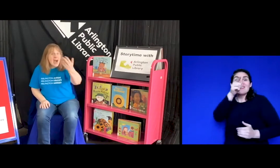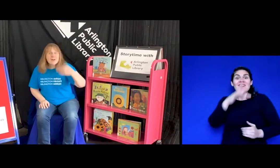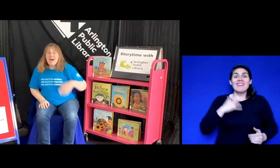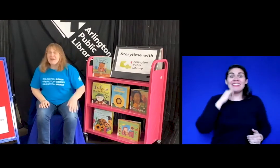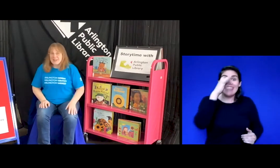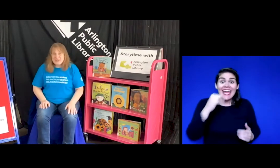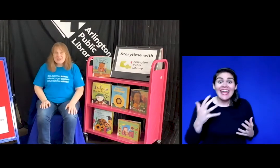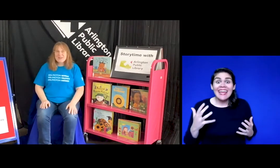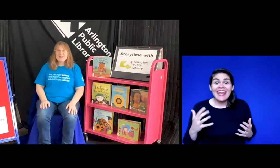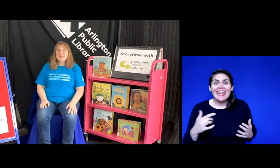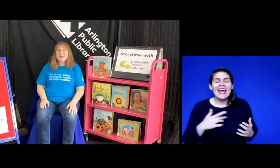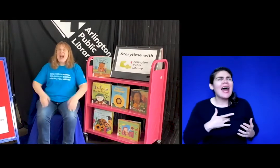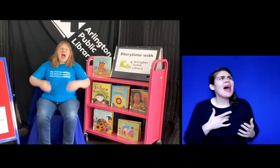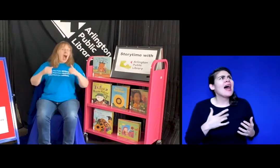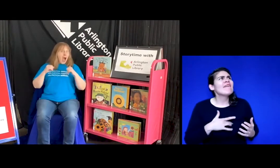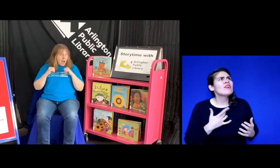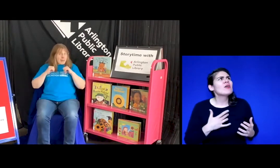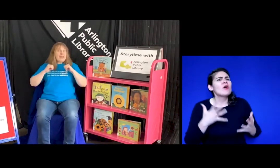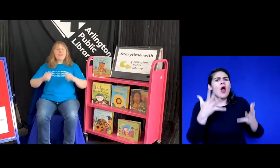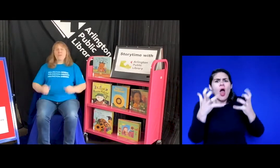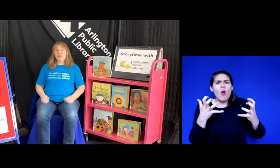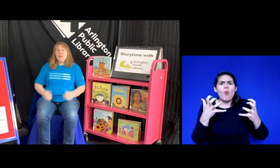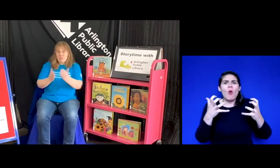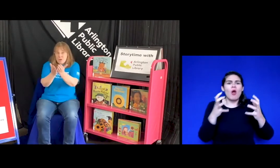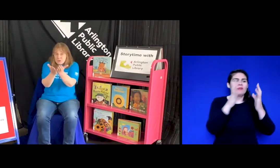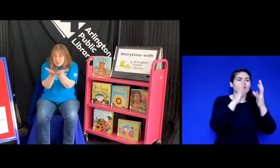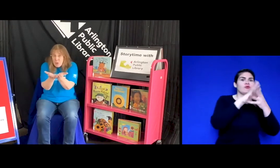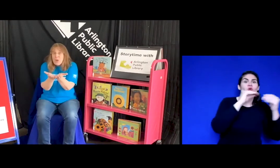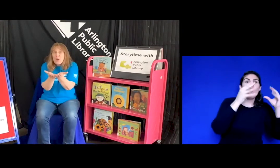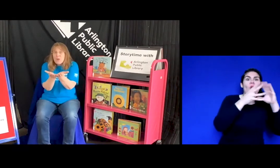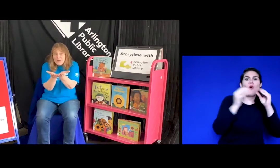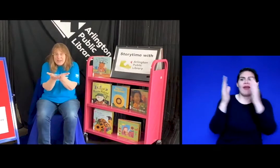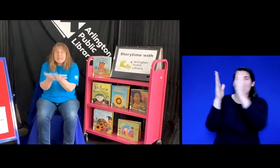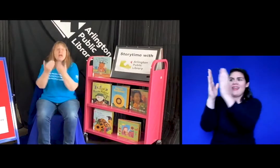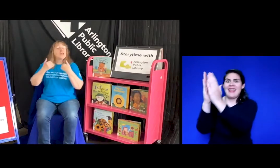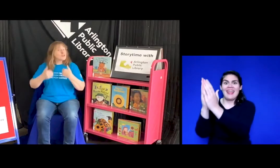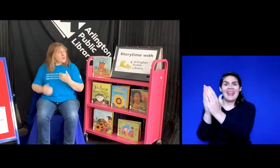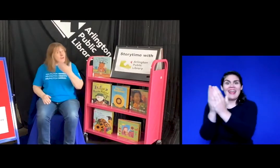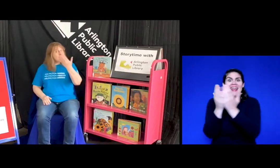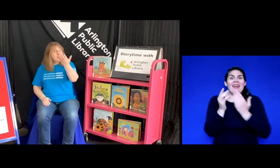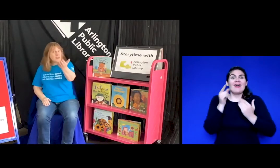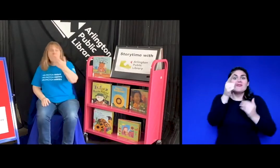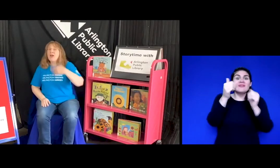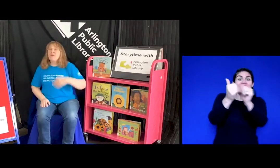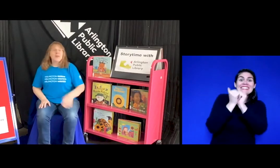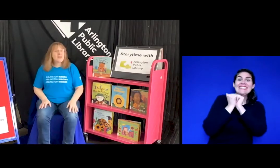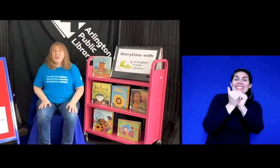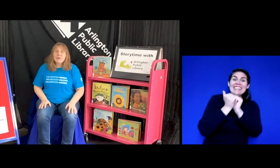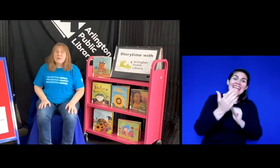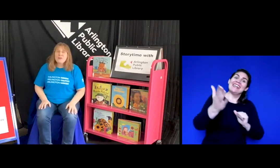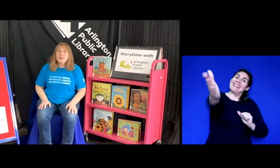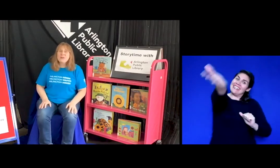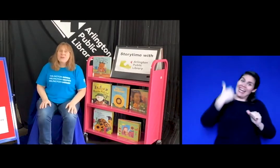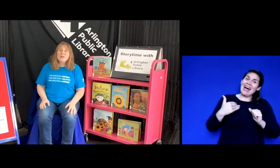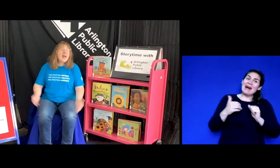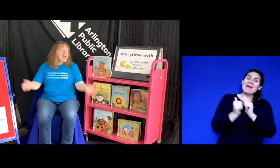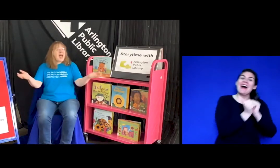about you? I'm in the mood for stories stories to share with you hey